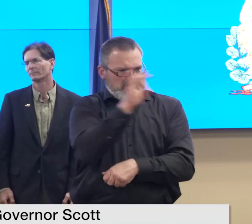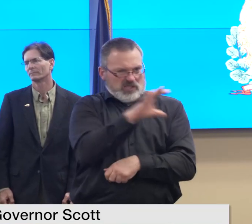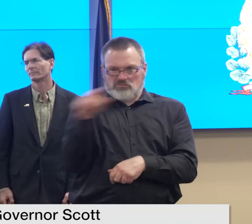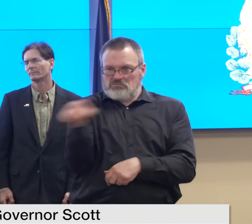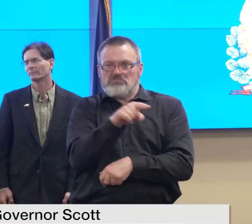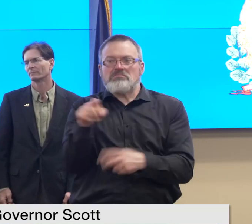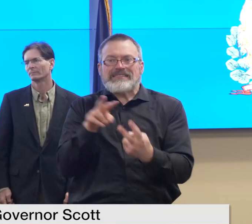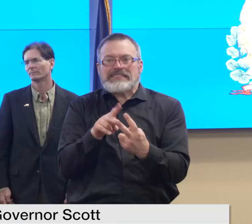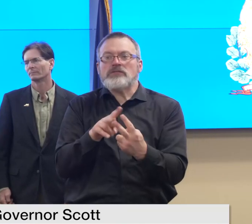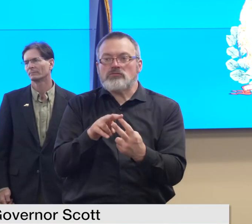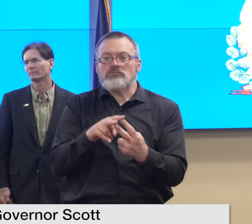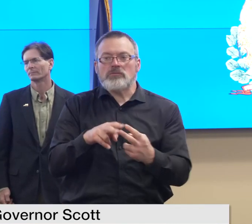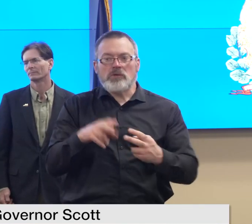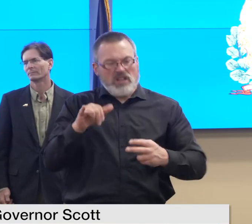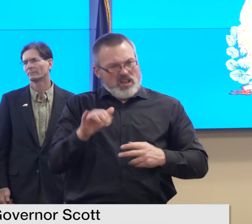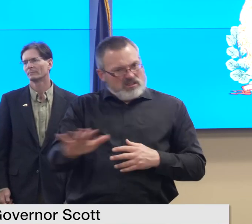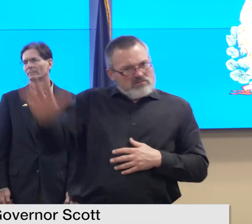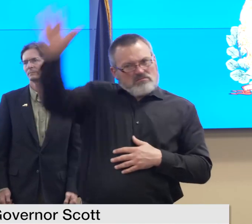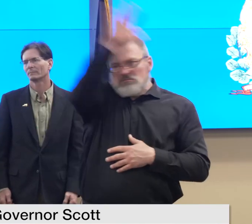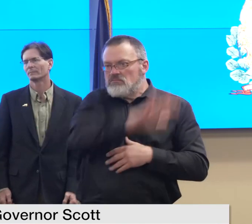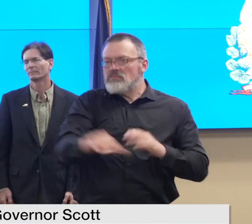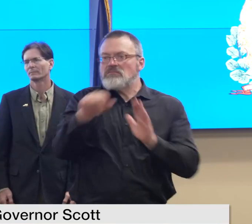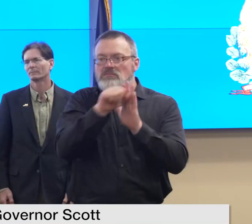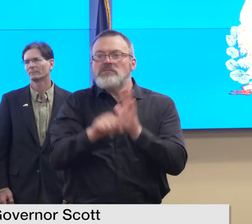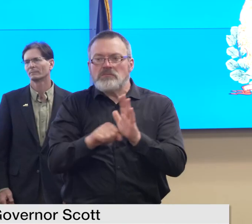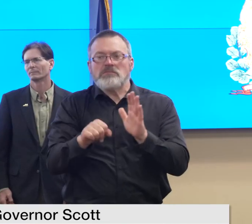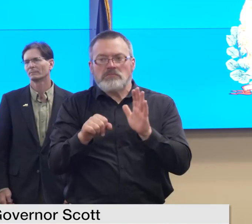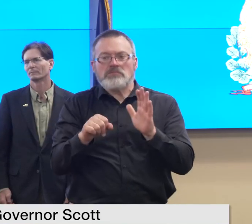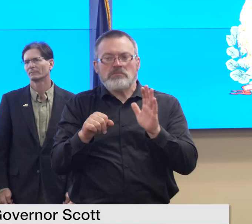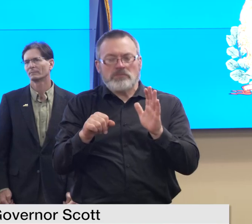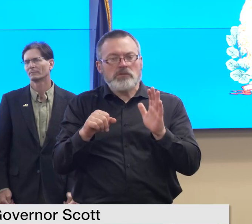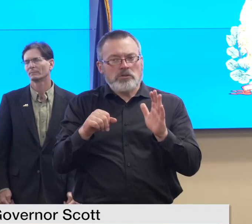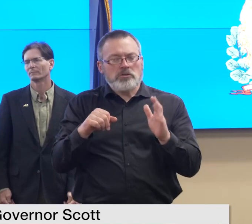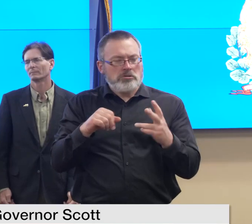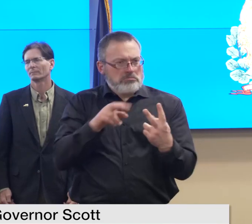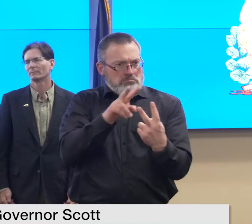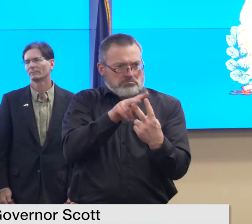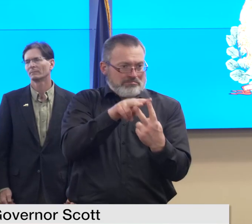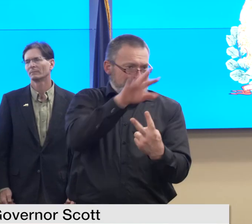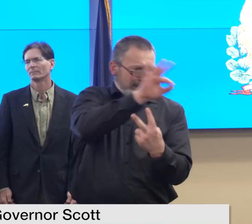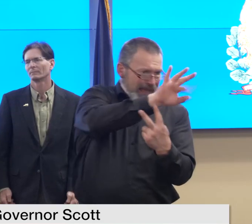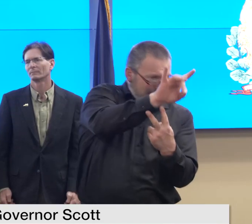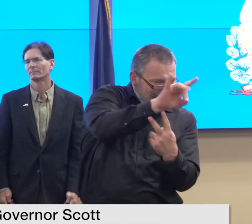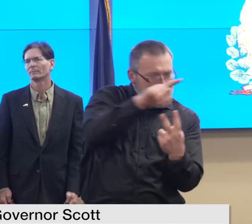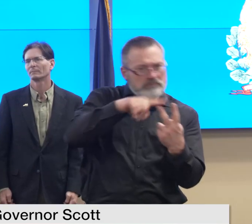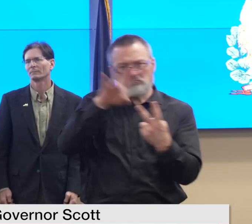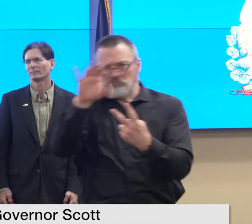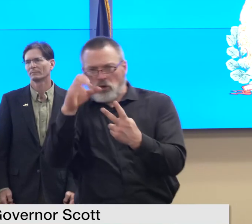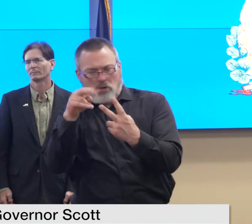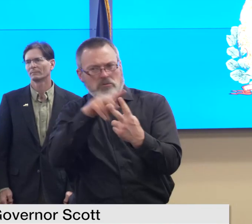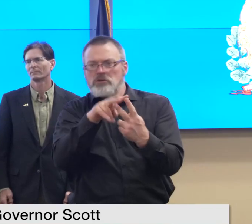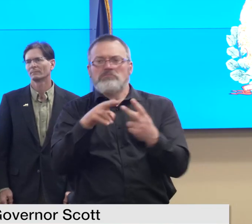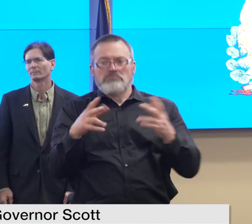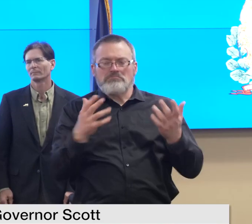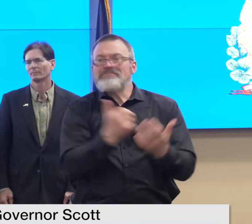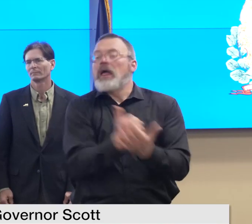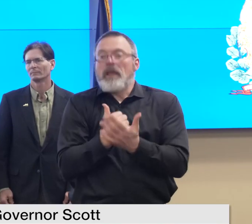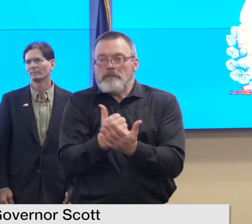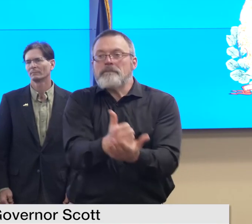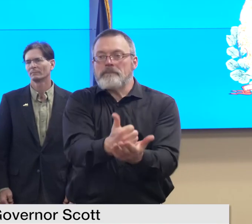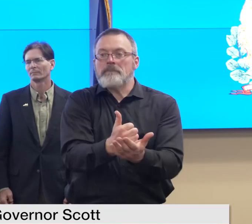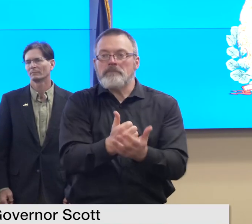state these two hotlines are a great starting point the most important thing is that you reach out for help if you need it